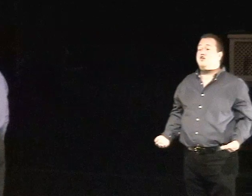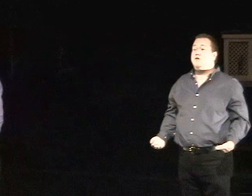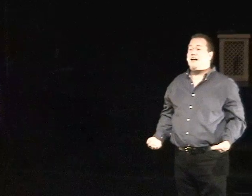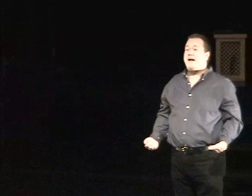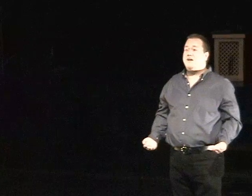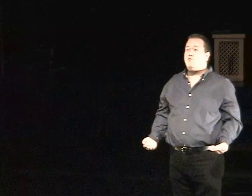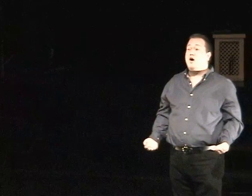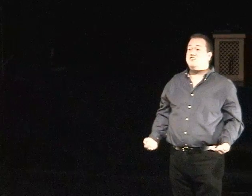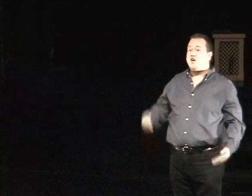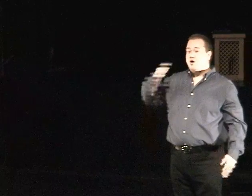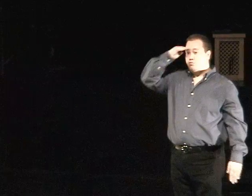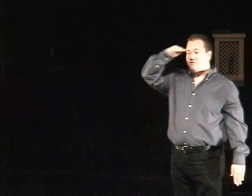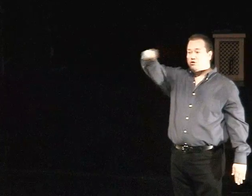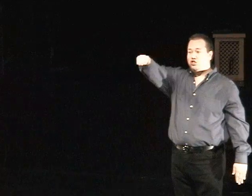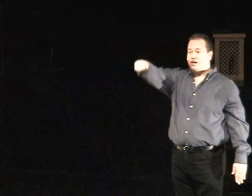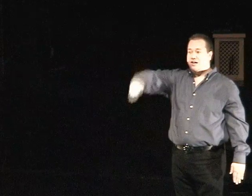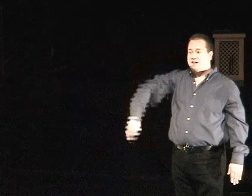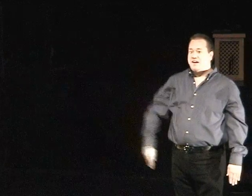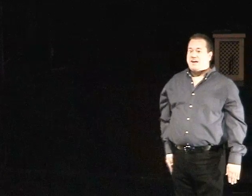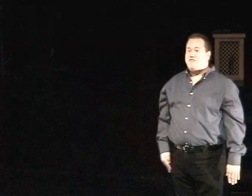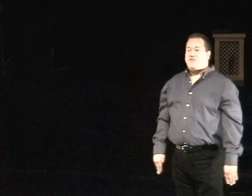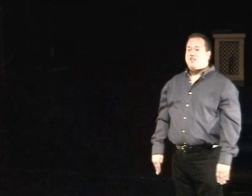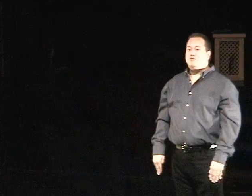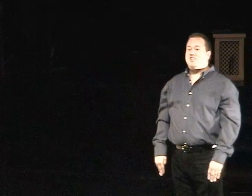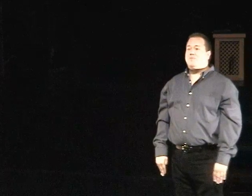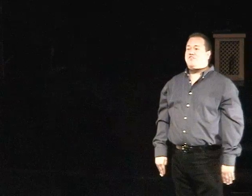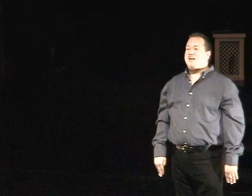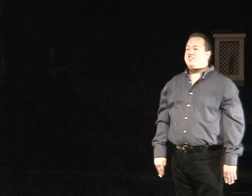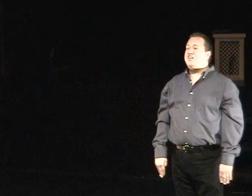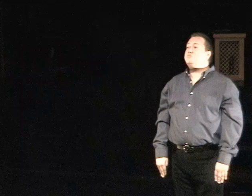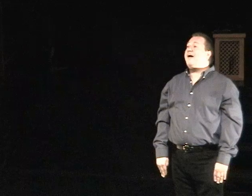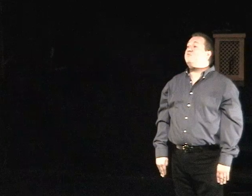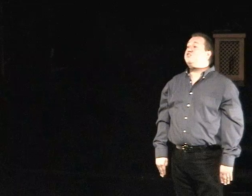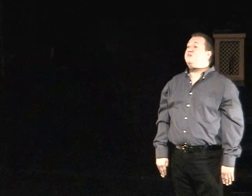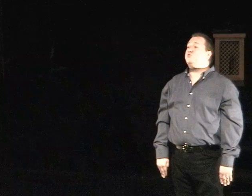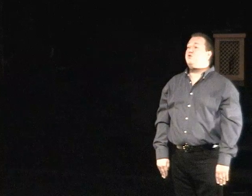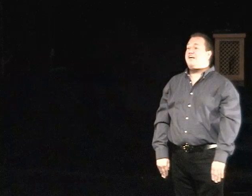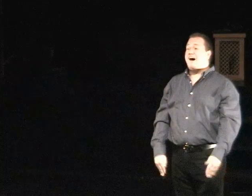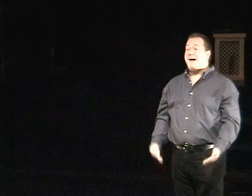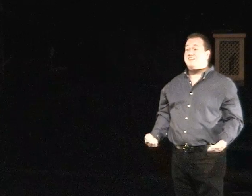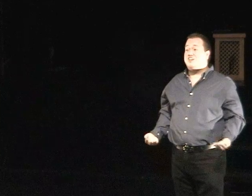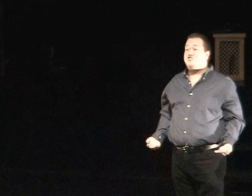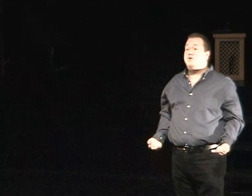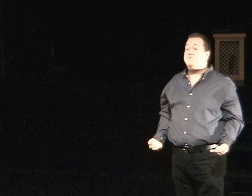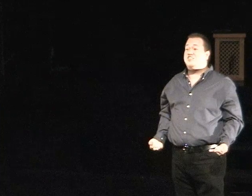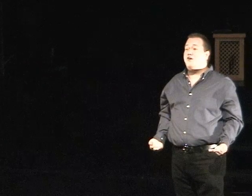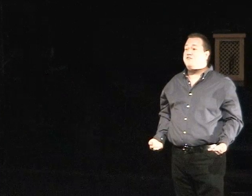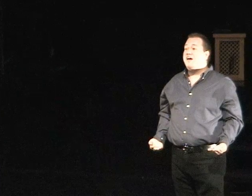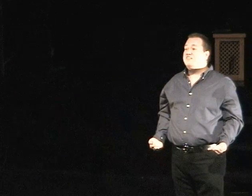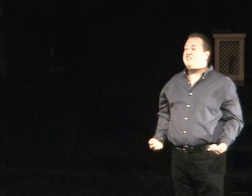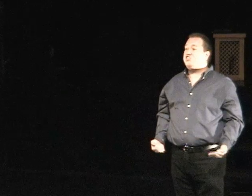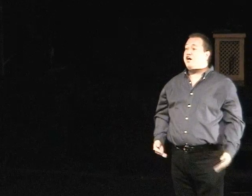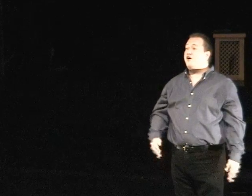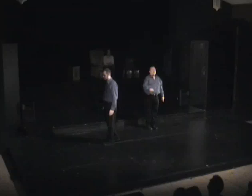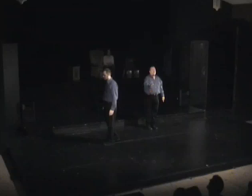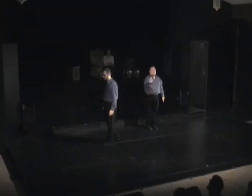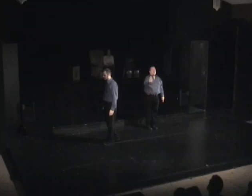and human anatomy was revolutionary. Even in a new scheme of things, each man was to be truly an island unto himself, and the chair offered a visible